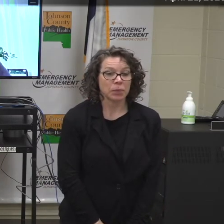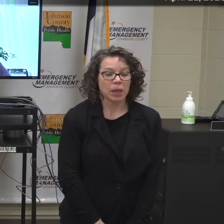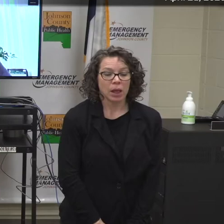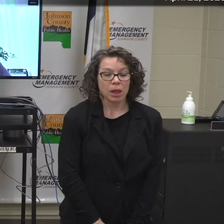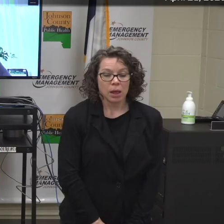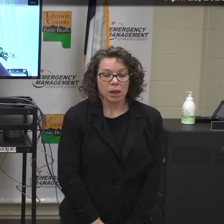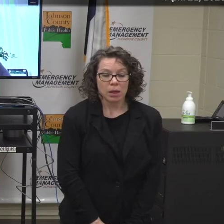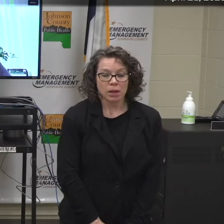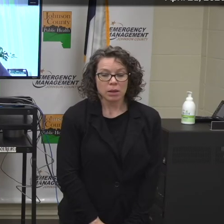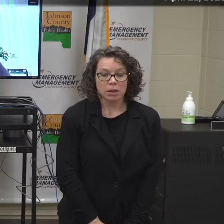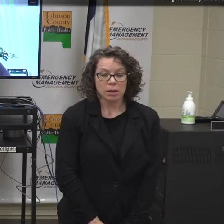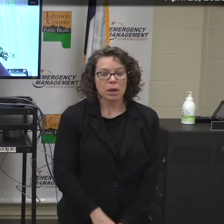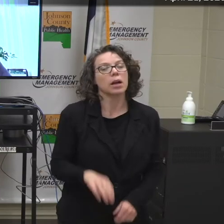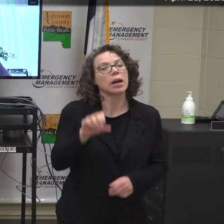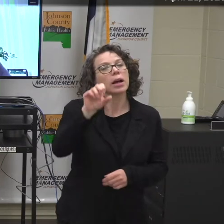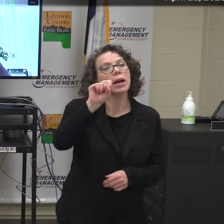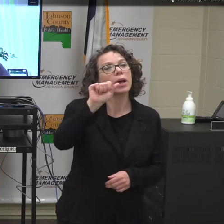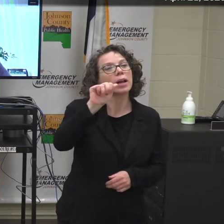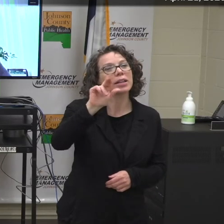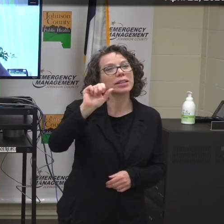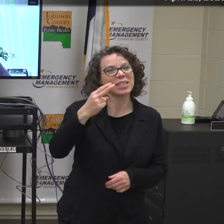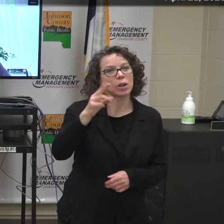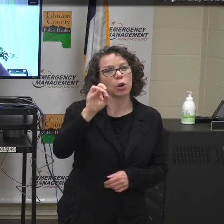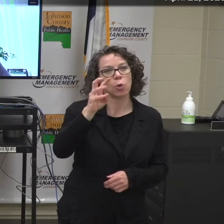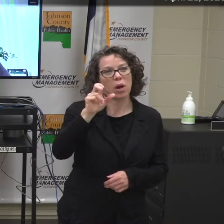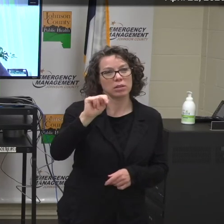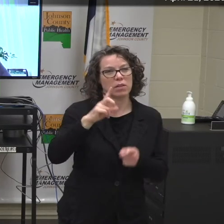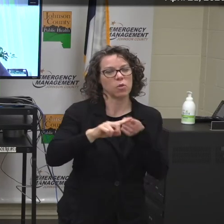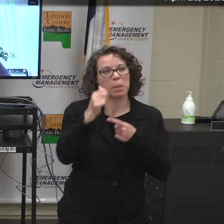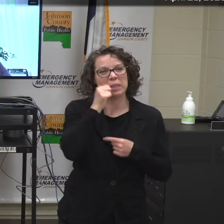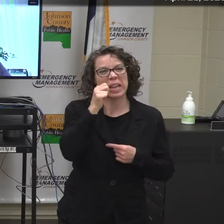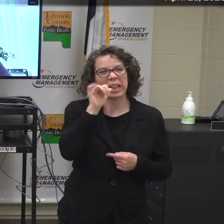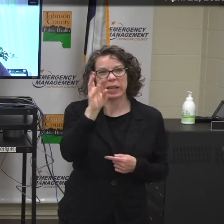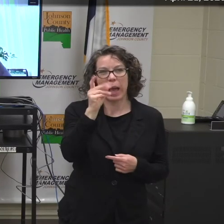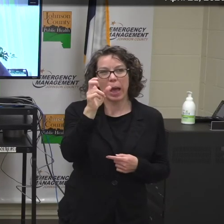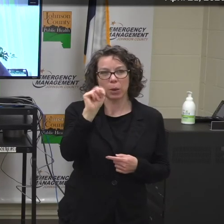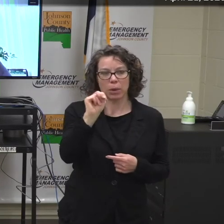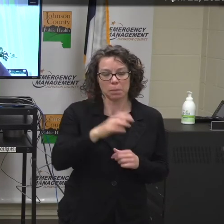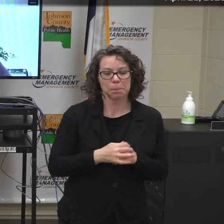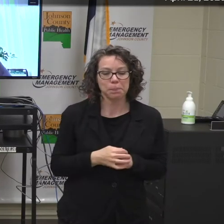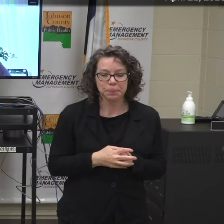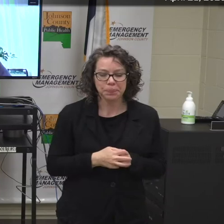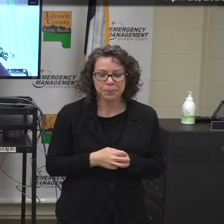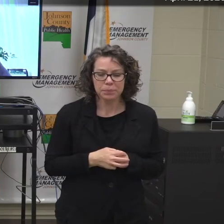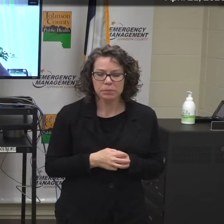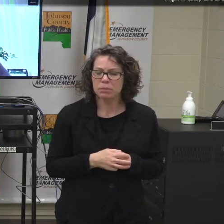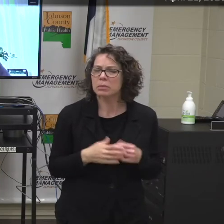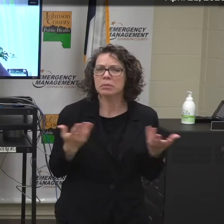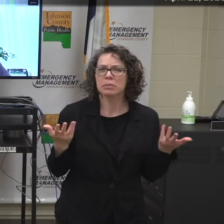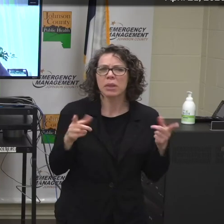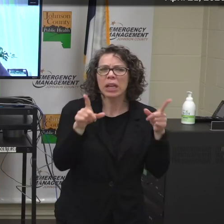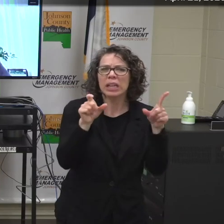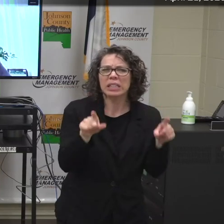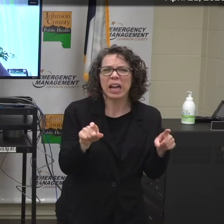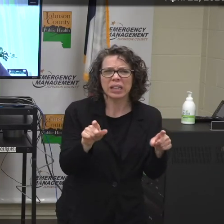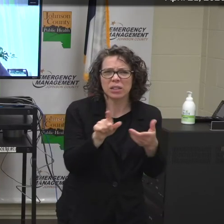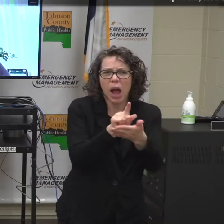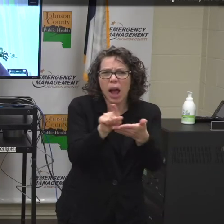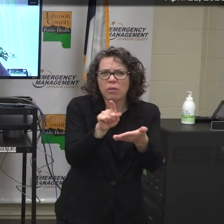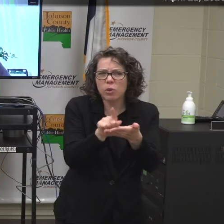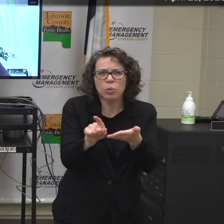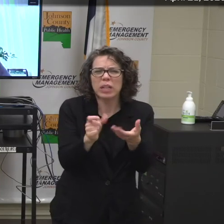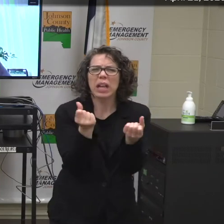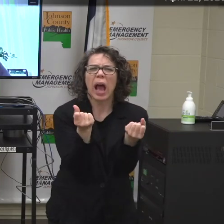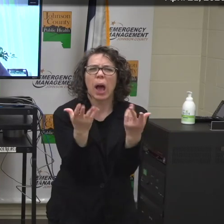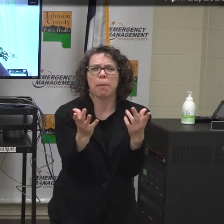Uh, we have a question from Sarah Watson with the daily Iowan. Uh, do you have an estimate of how many tests you're conducting in a week at